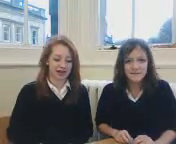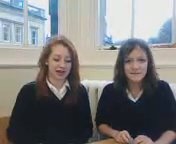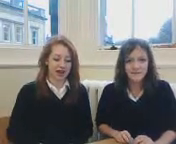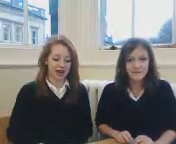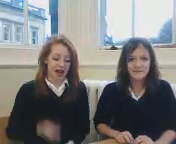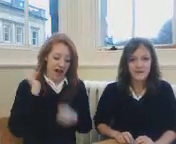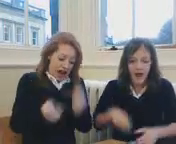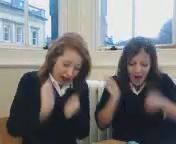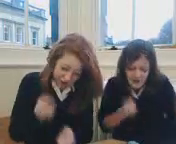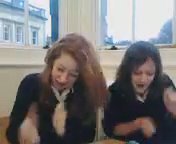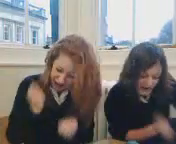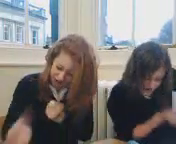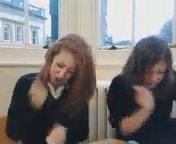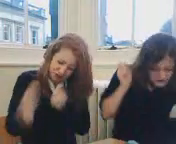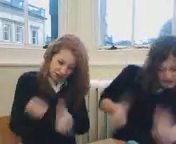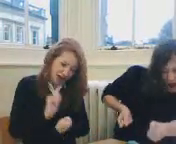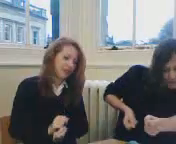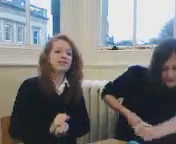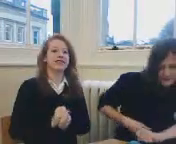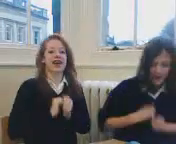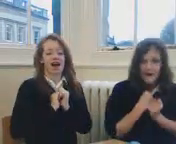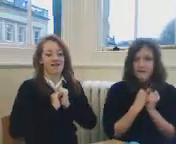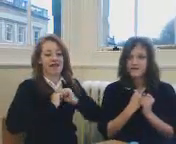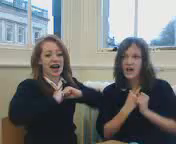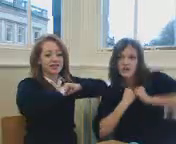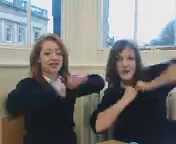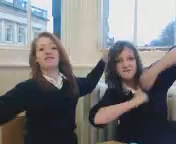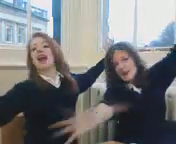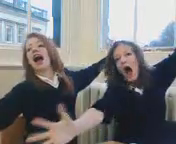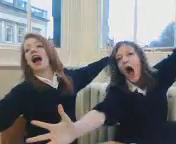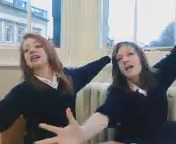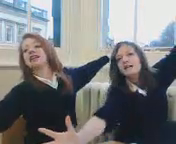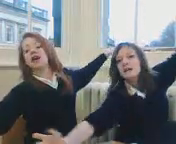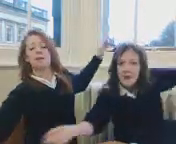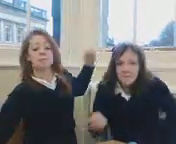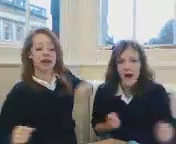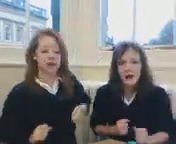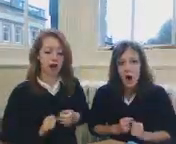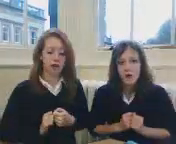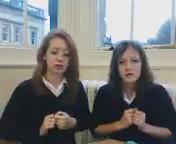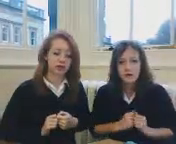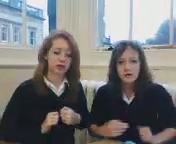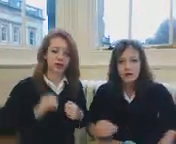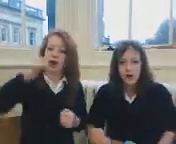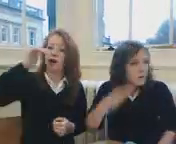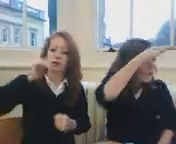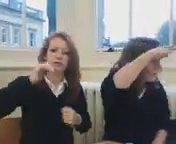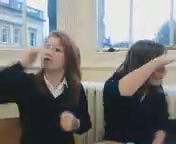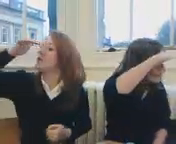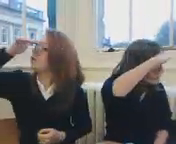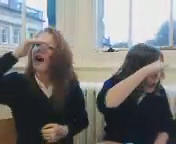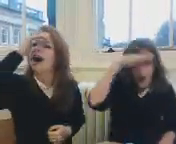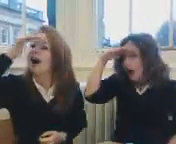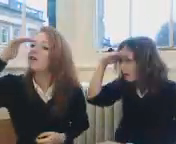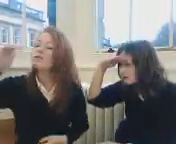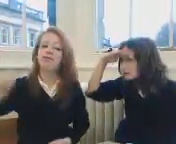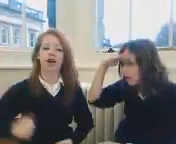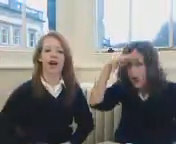I crash around, the flash of light, like golden gold, the heart of sight,